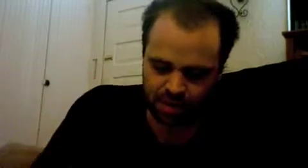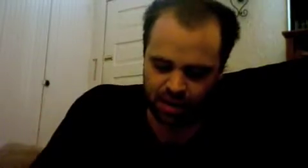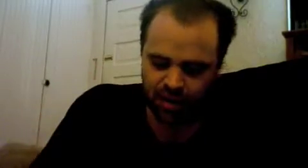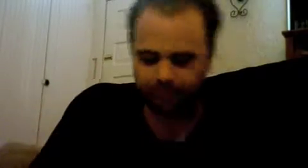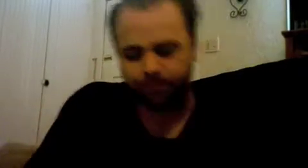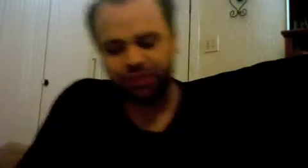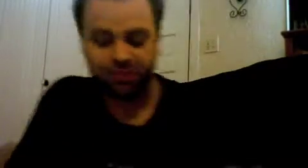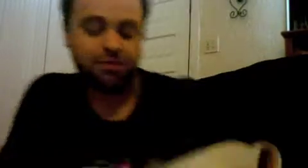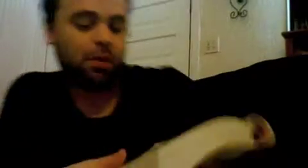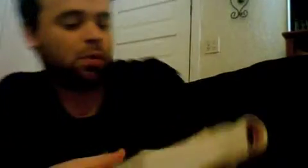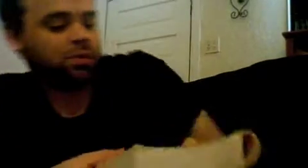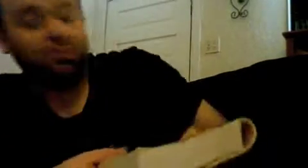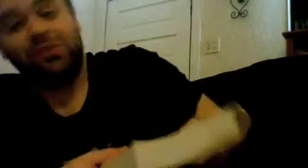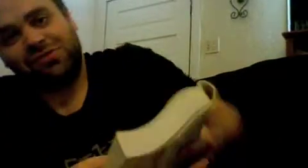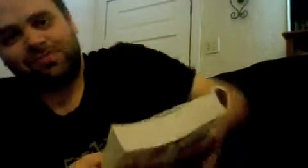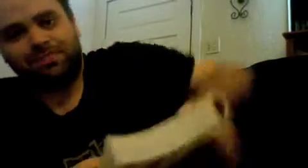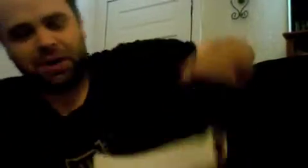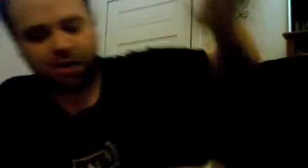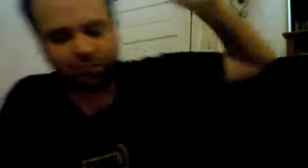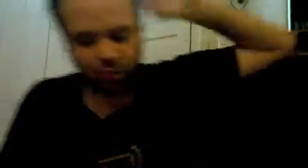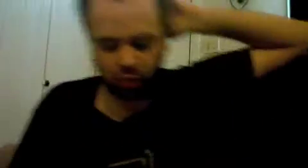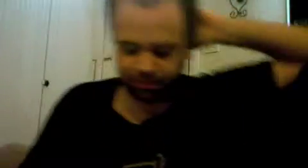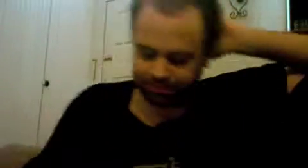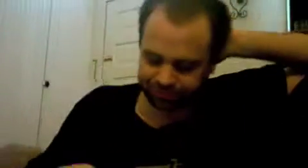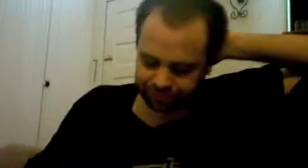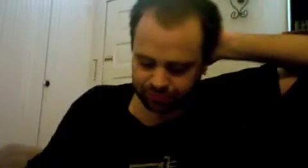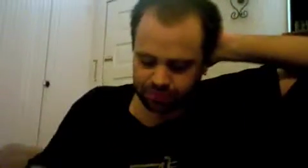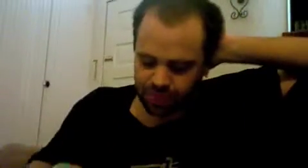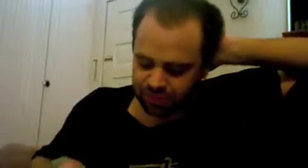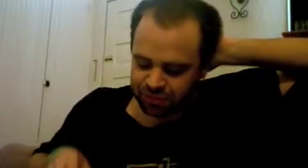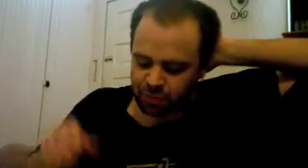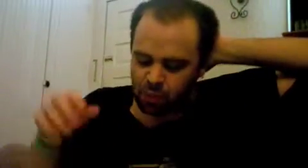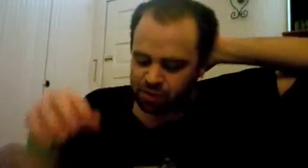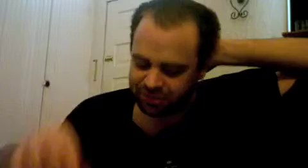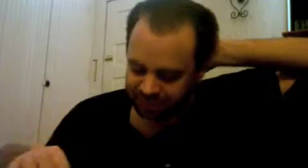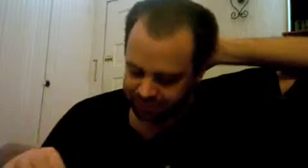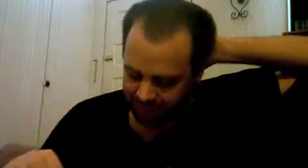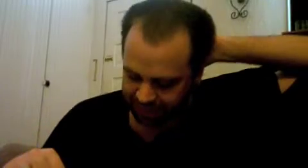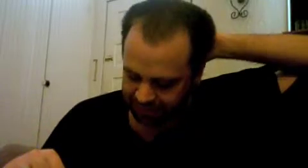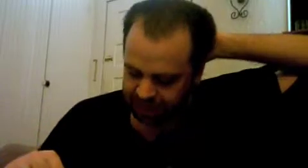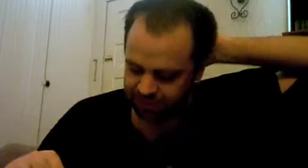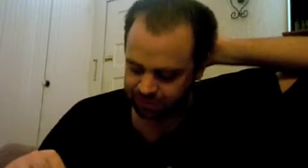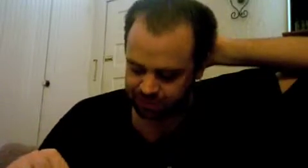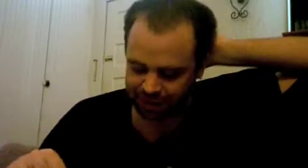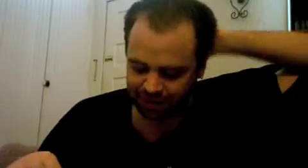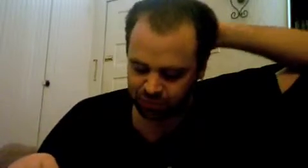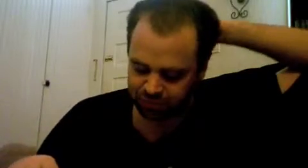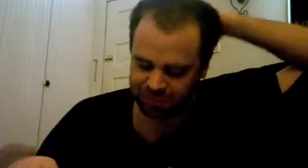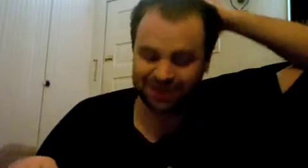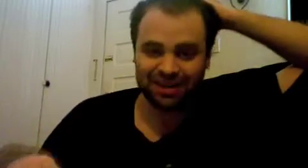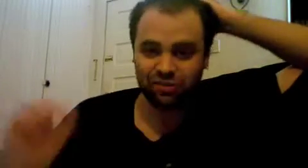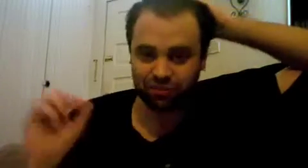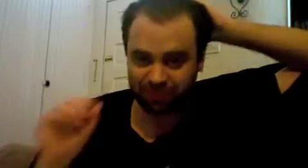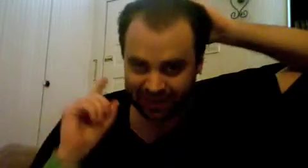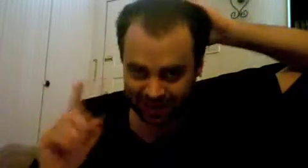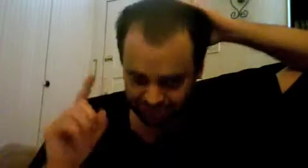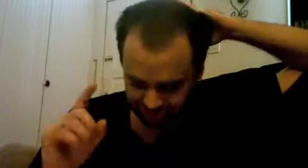but this this paragraph 21 this abhorrence in fact stems from ignorance of the nature of mediation